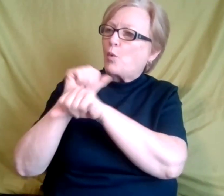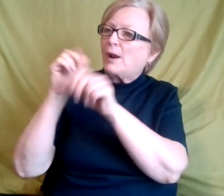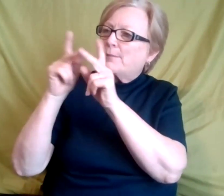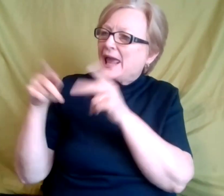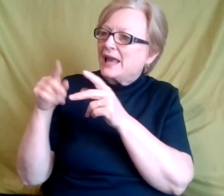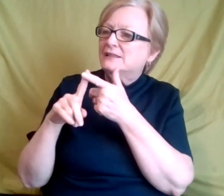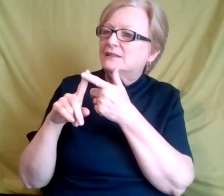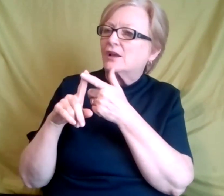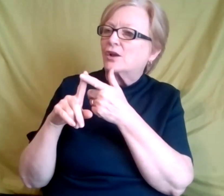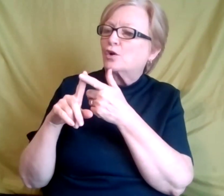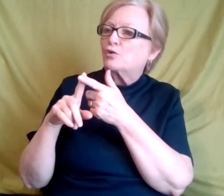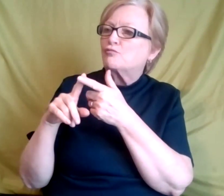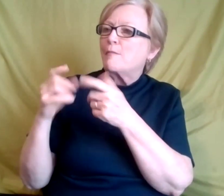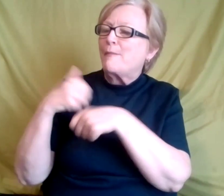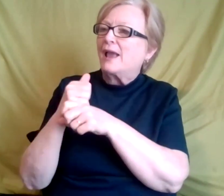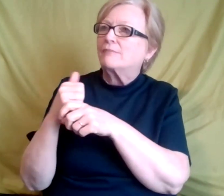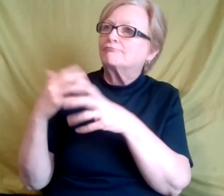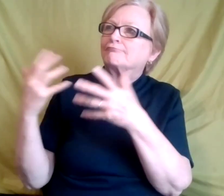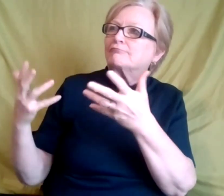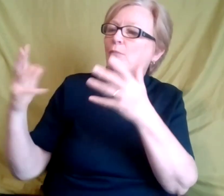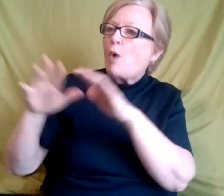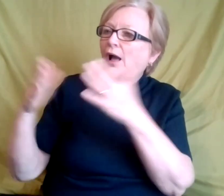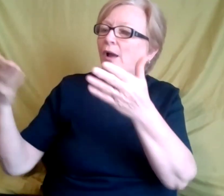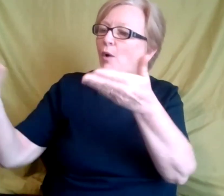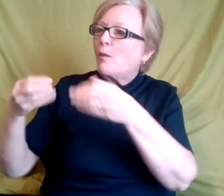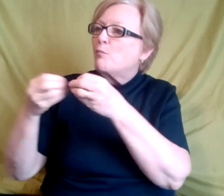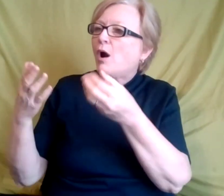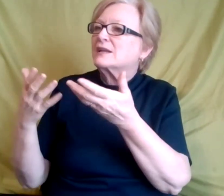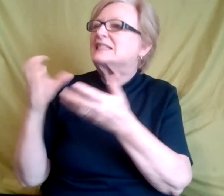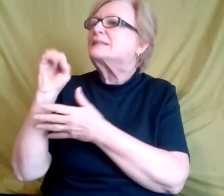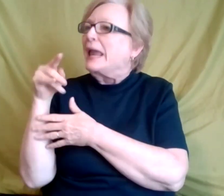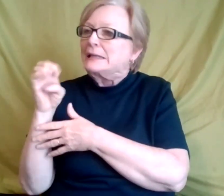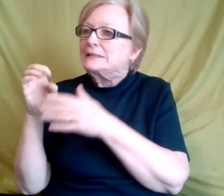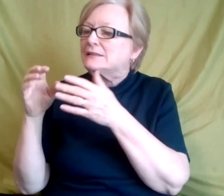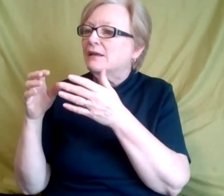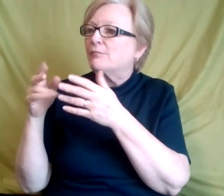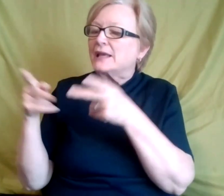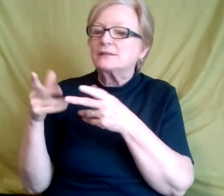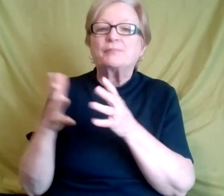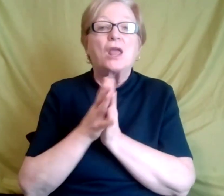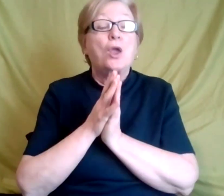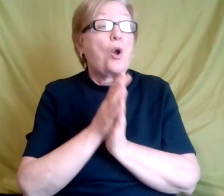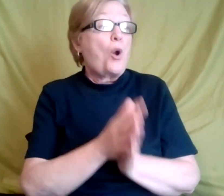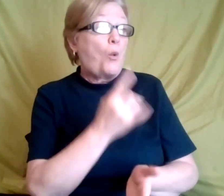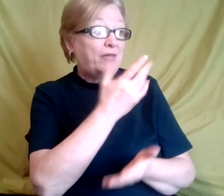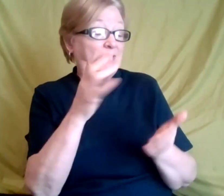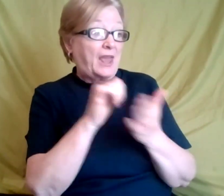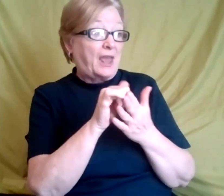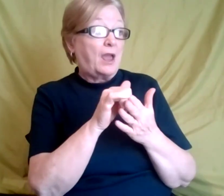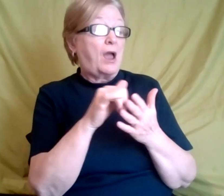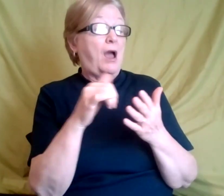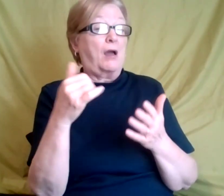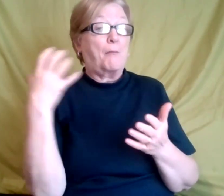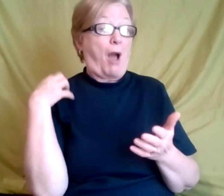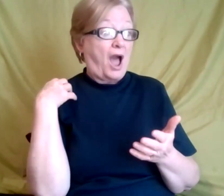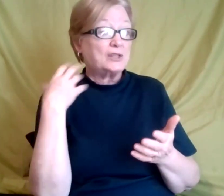belonging space? Um, well, one of the things that they can do, employers can do is first of all,